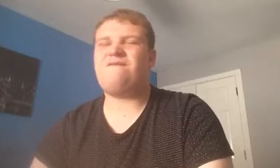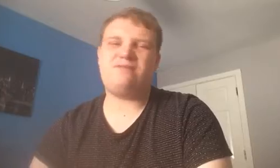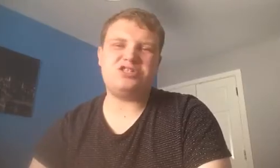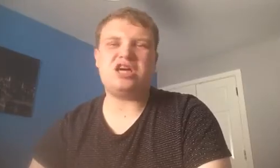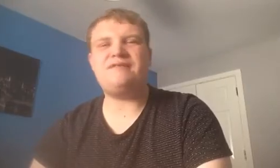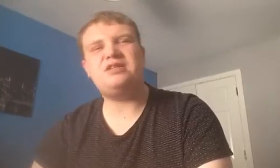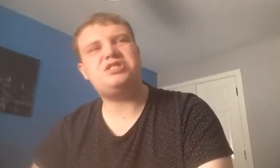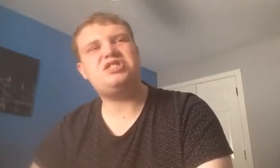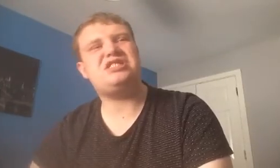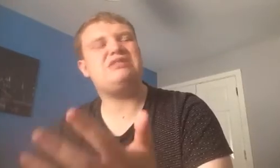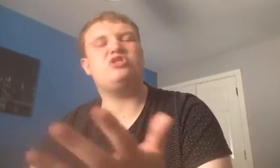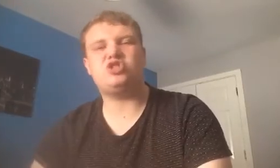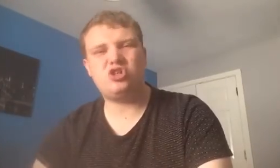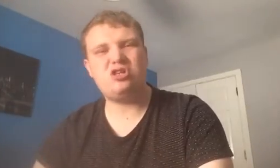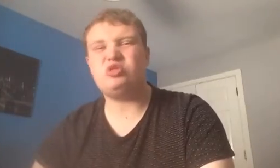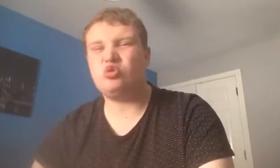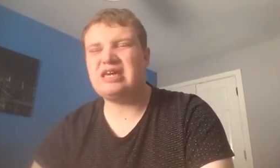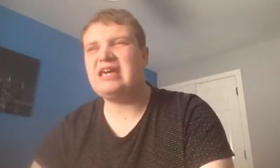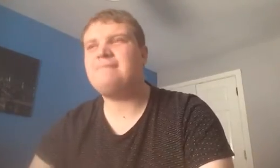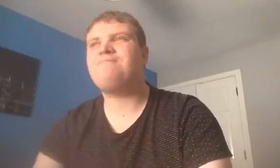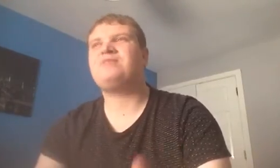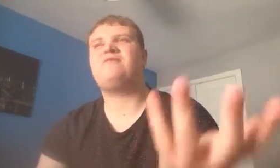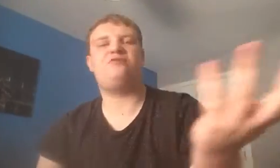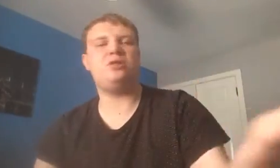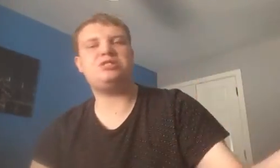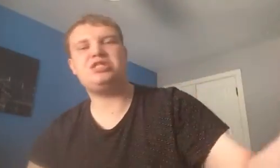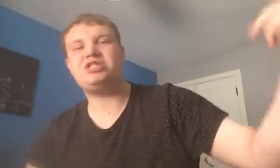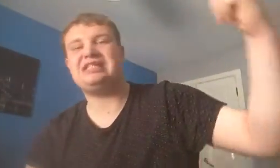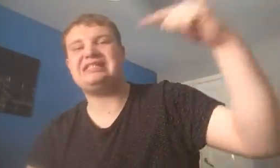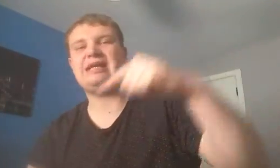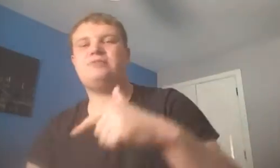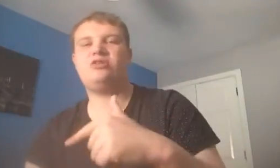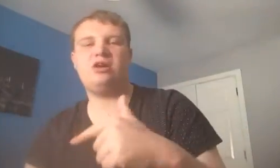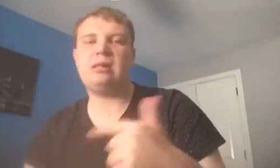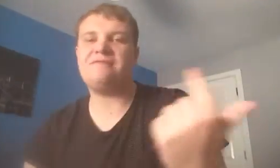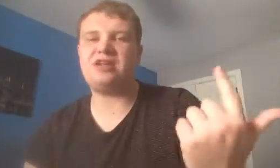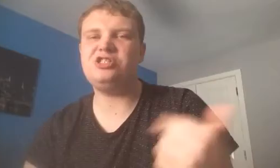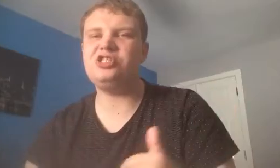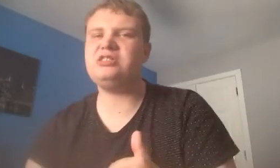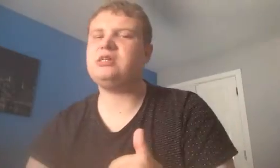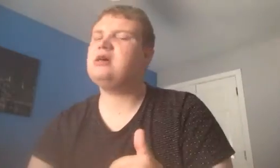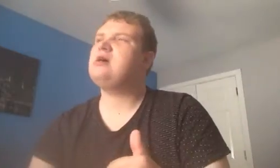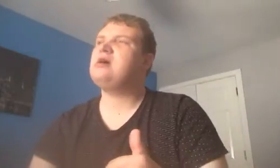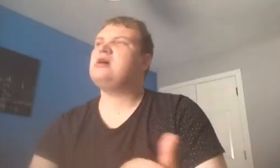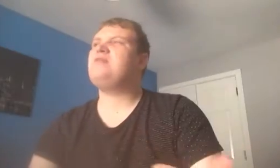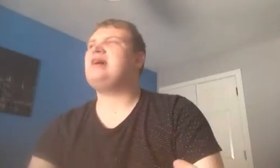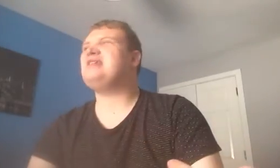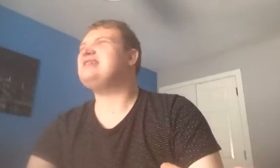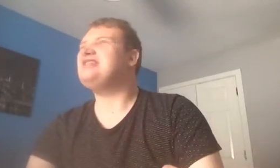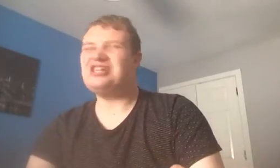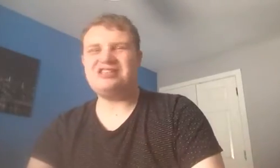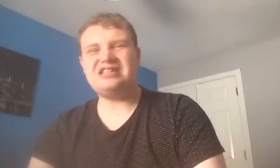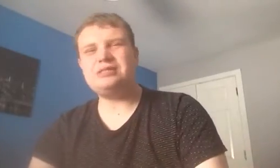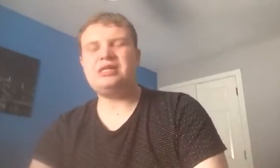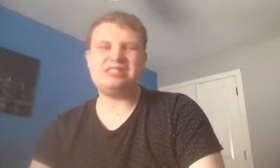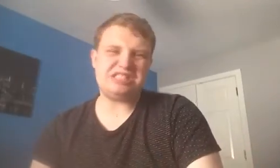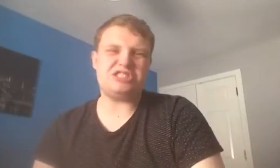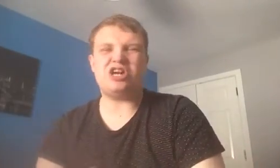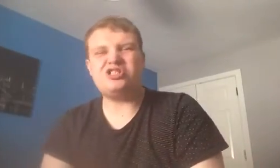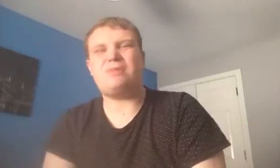First half of the season, he was good, was okay. Through the season, he dipped downhill after injuries. Then, near the end of the season, he started